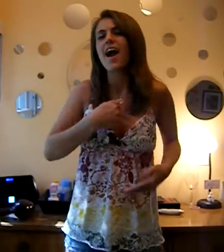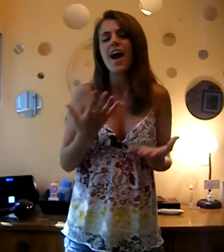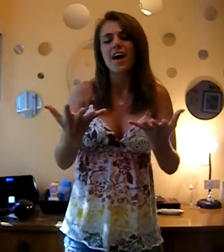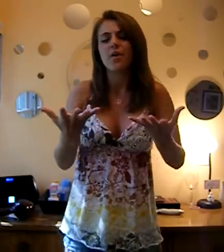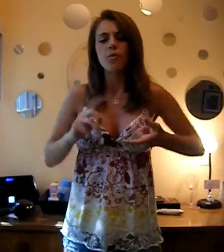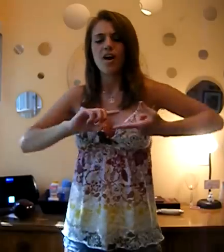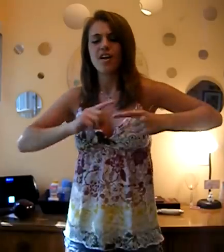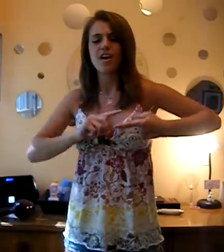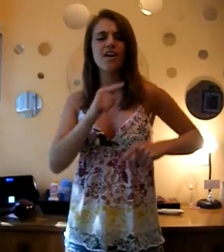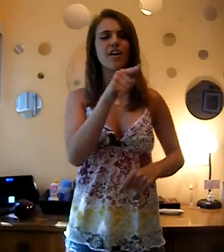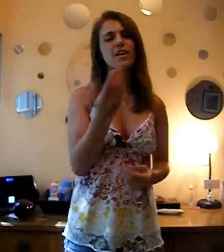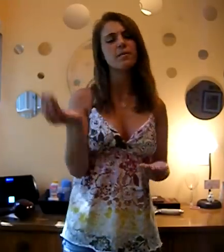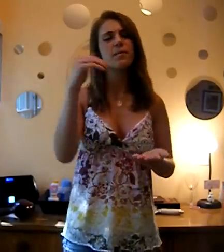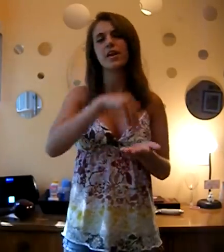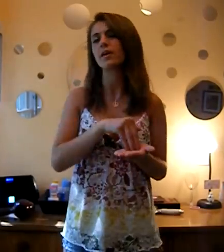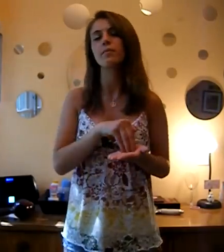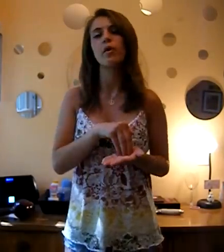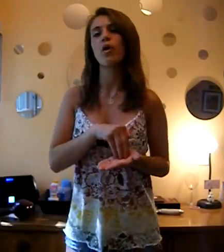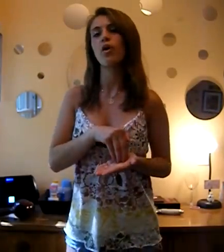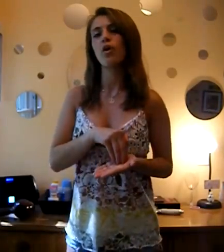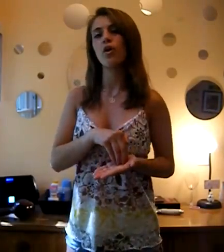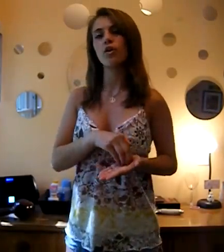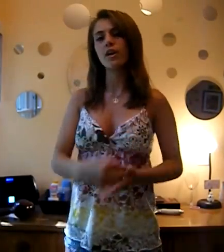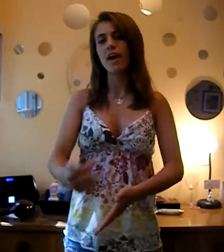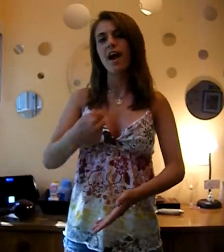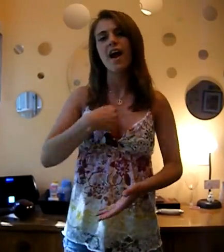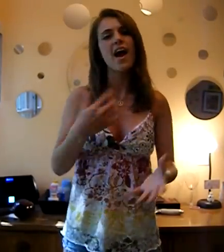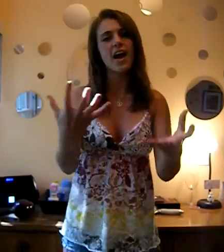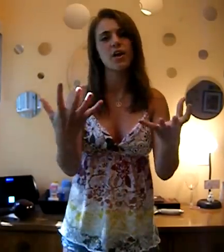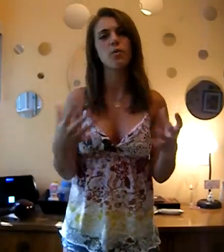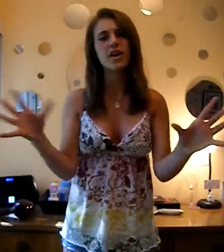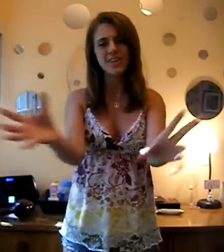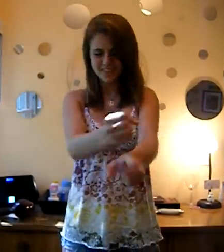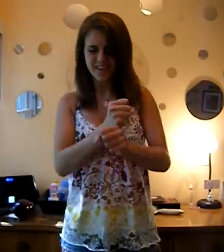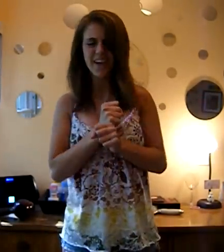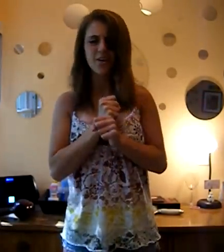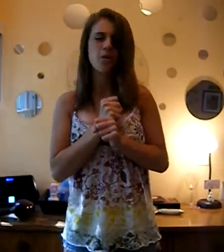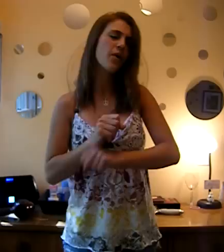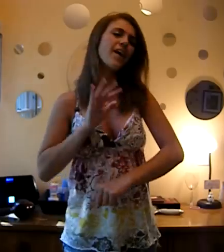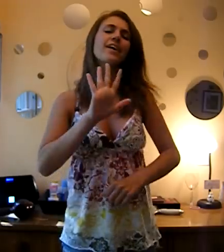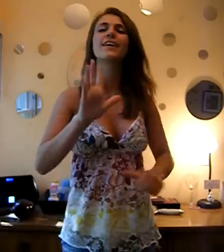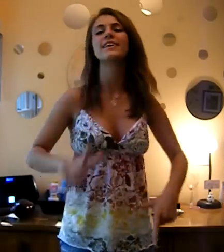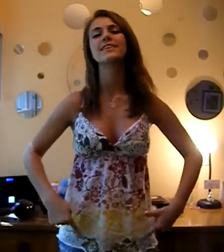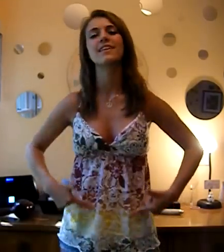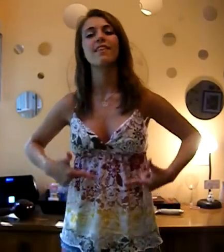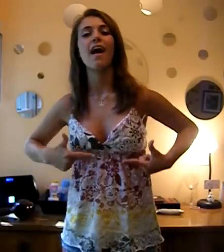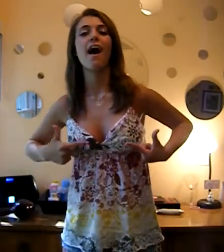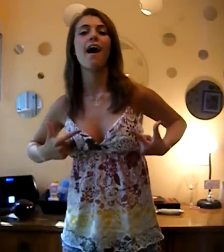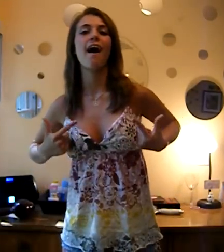I don't wanna hurt him anymore, I don't wanna take away his life,